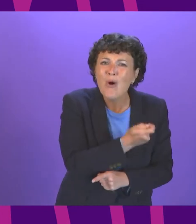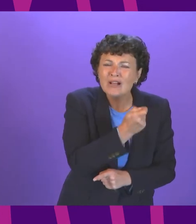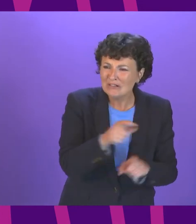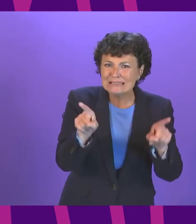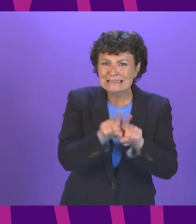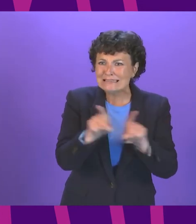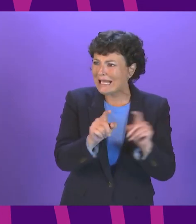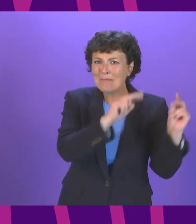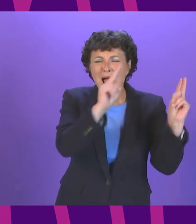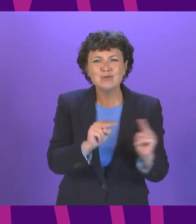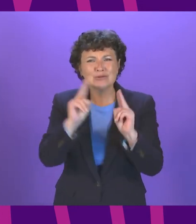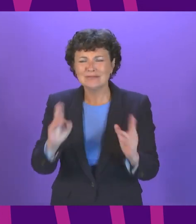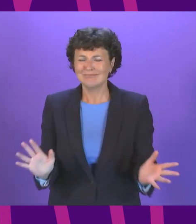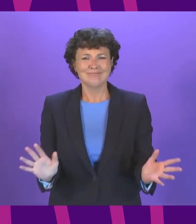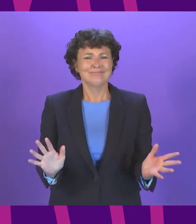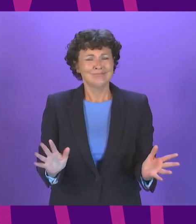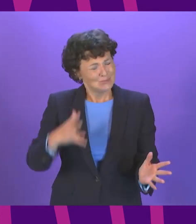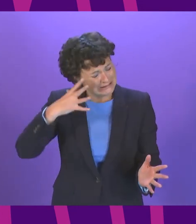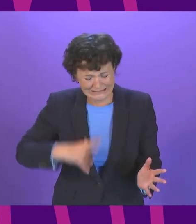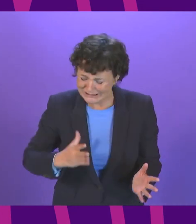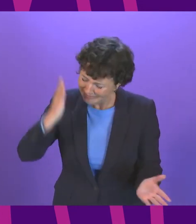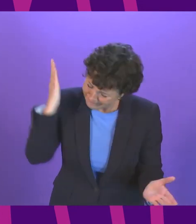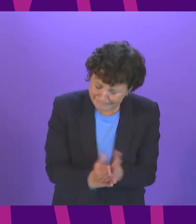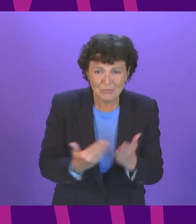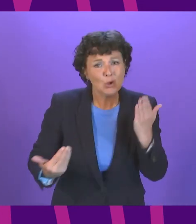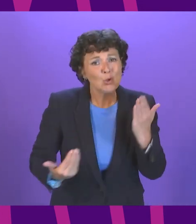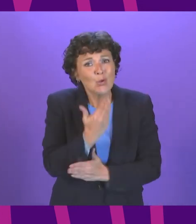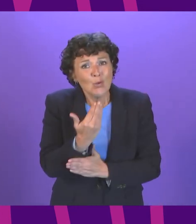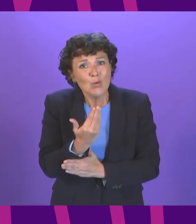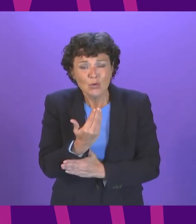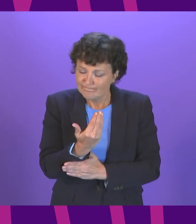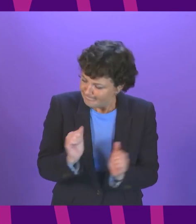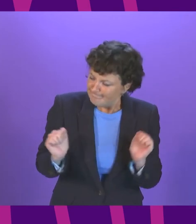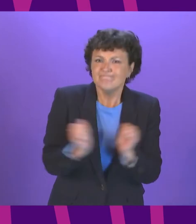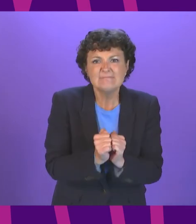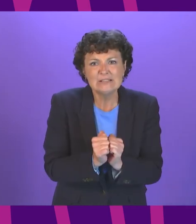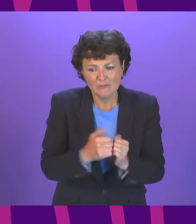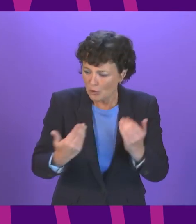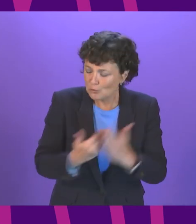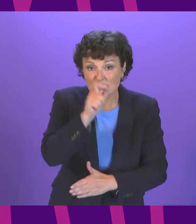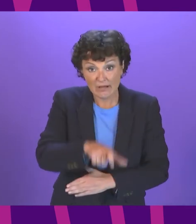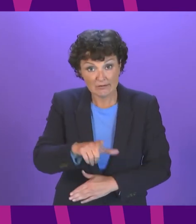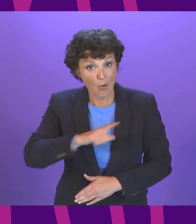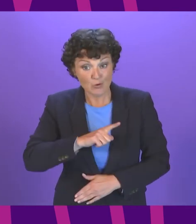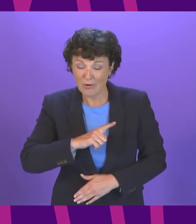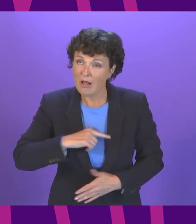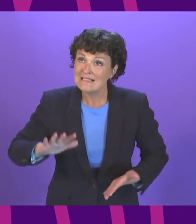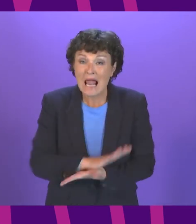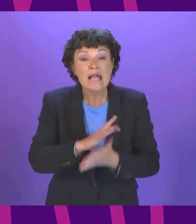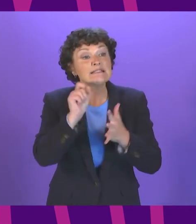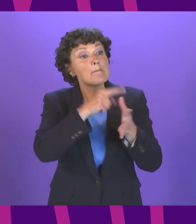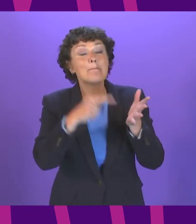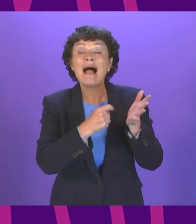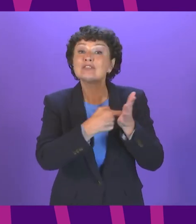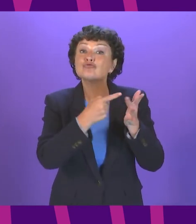we urgently need a new deal for tenants and I'm absolutely delighted that Patrick Harvey as the first ever minister for tenants